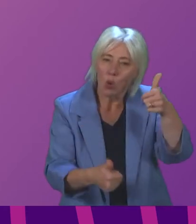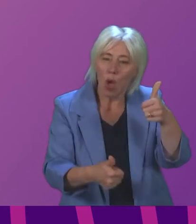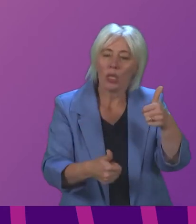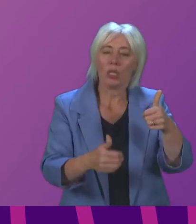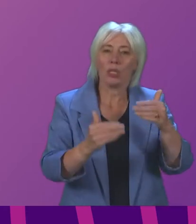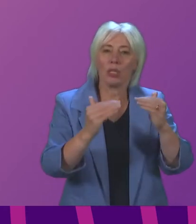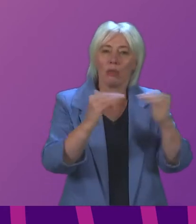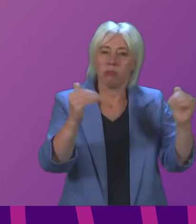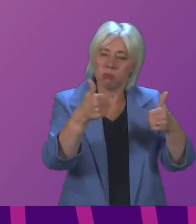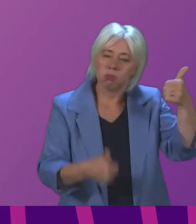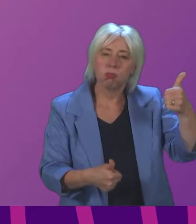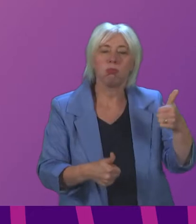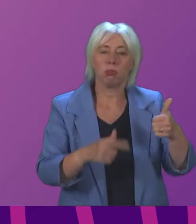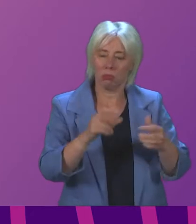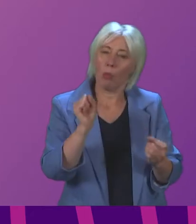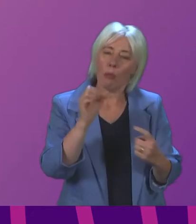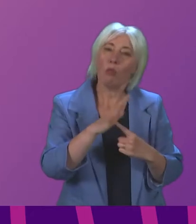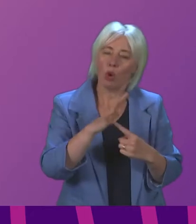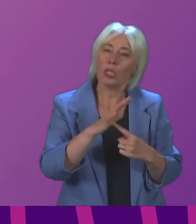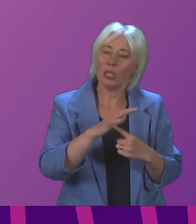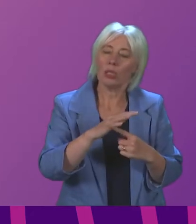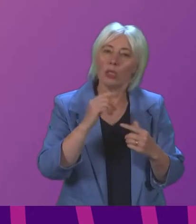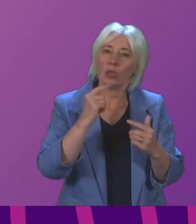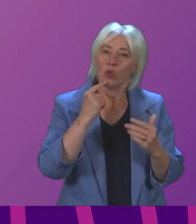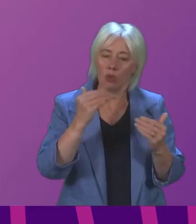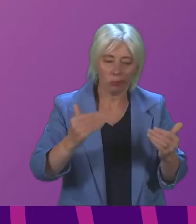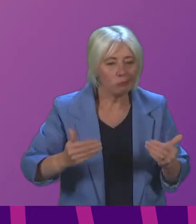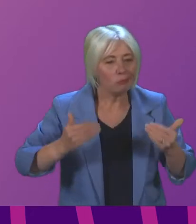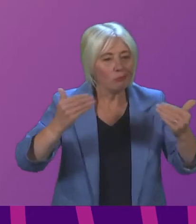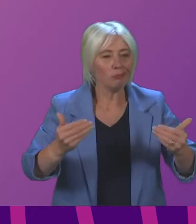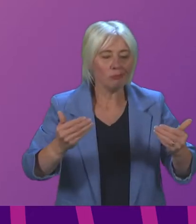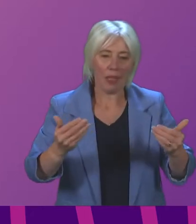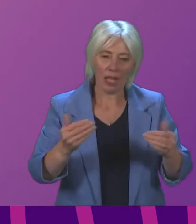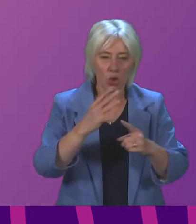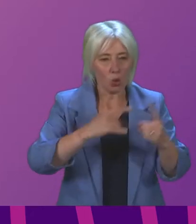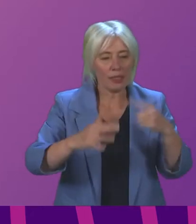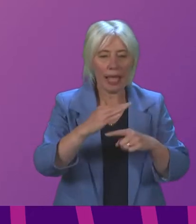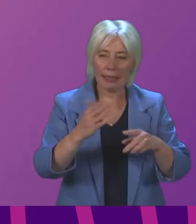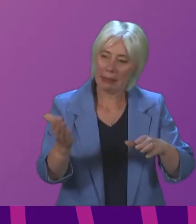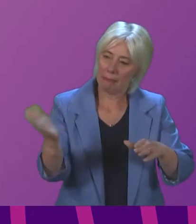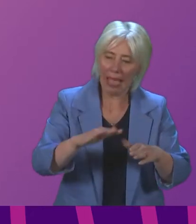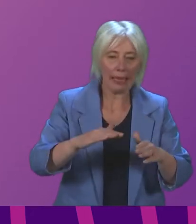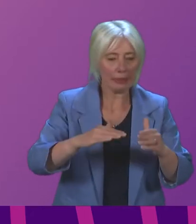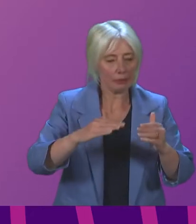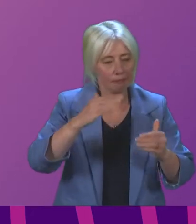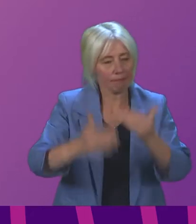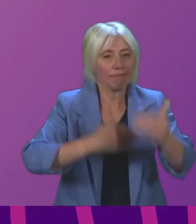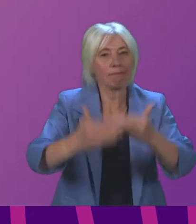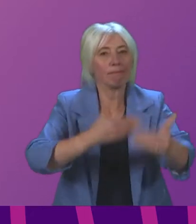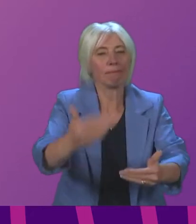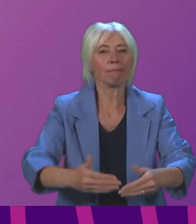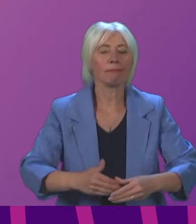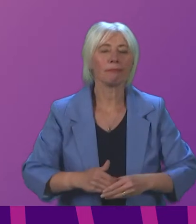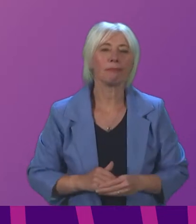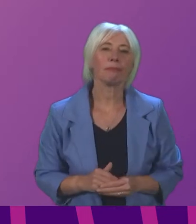that will be really important as we move forward and rebuild society in the wake of what's happened in Covid